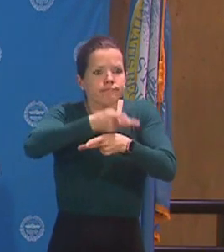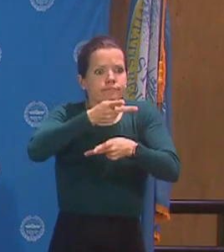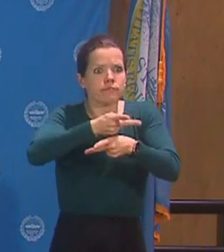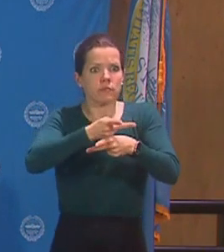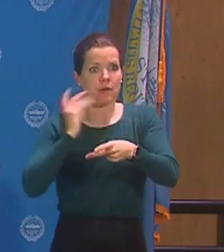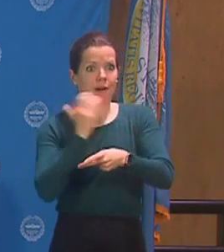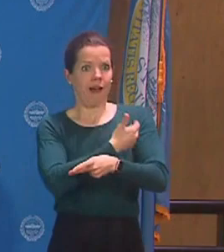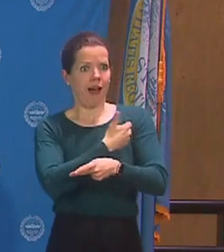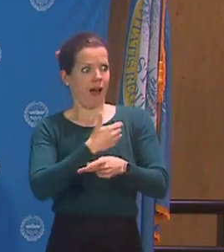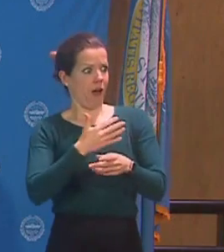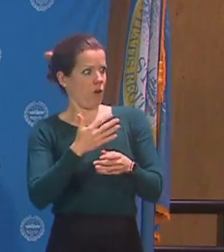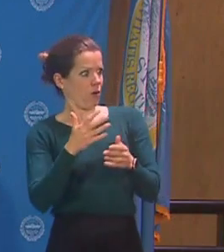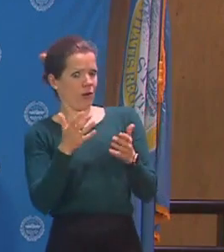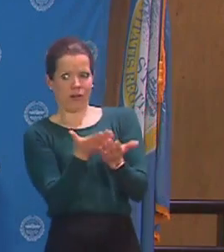capacity to care for vulnerable people.